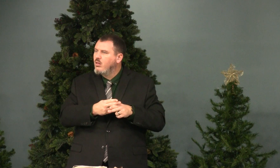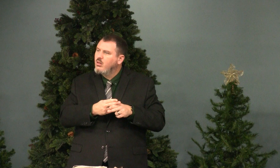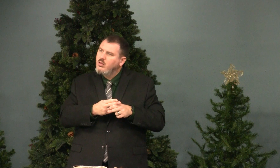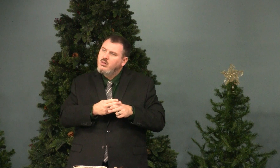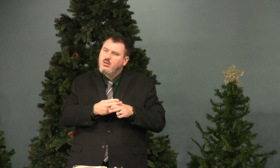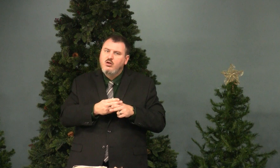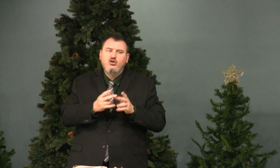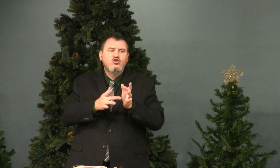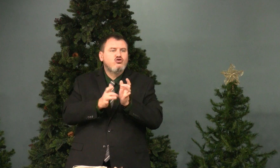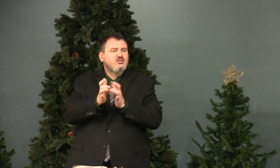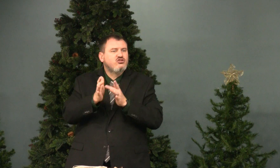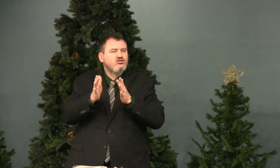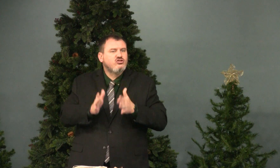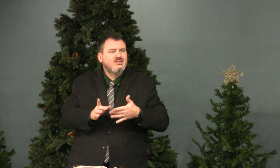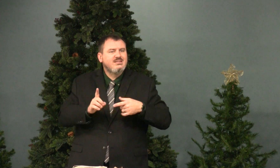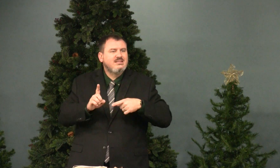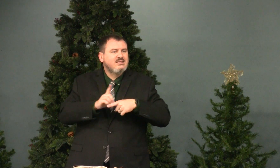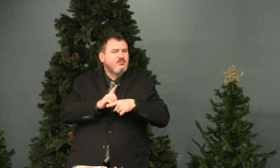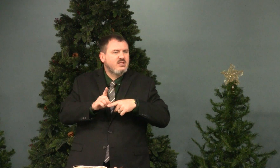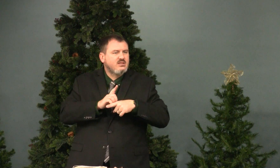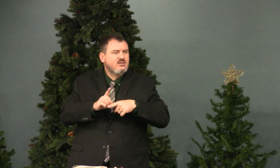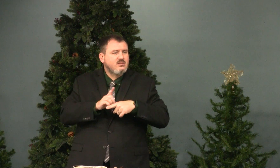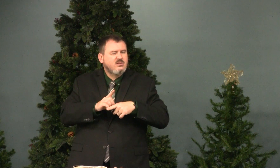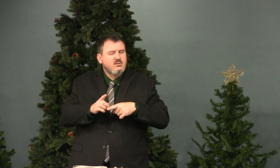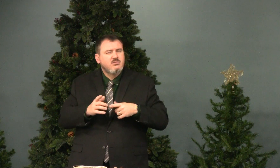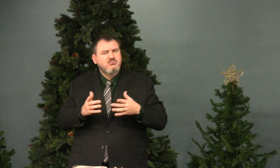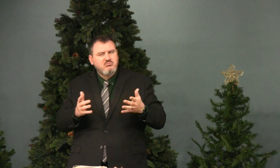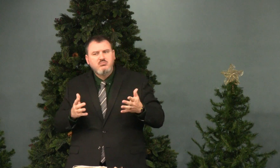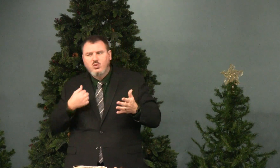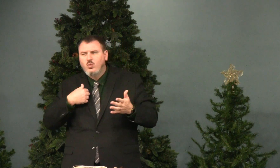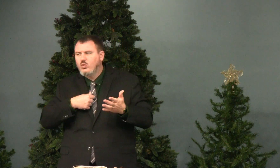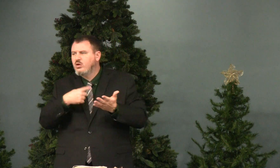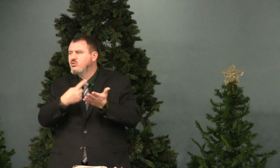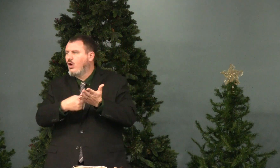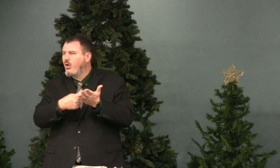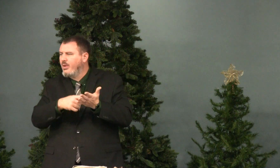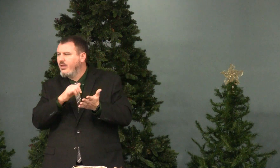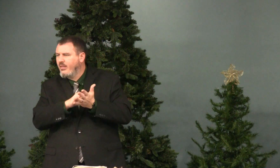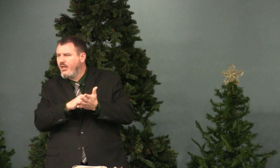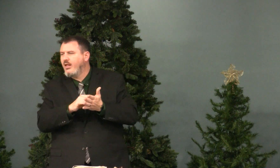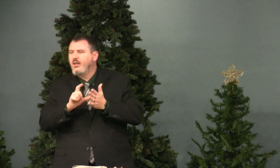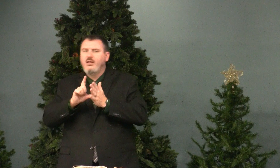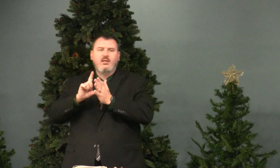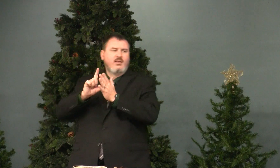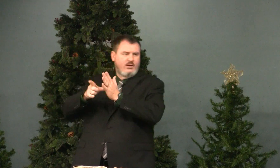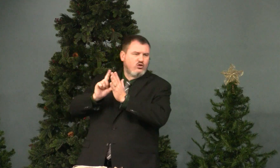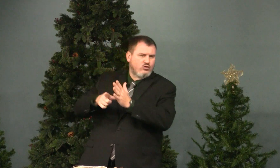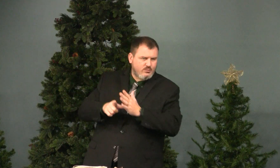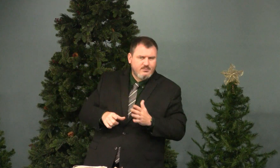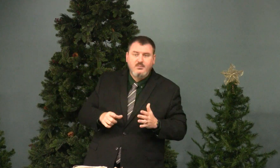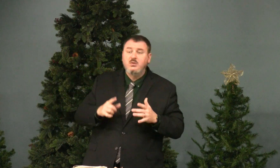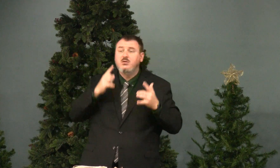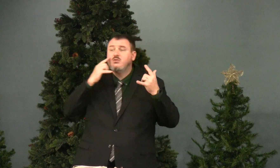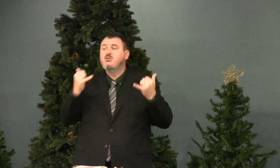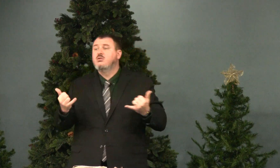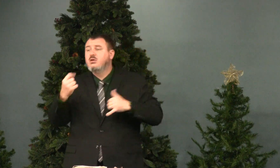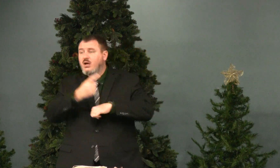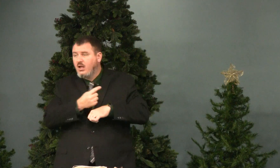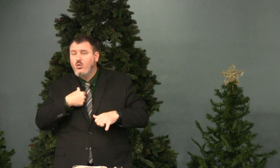Christian Discipline. So we'll talk about that later. But